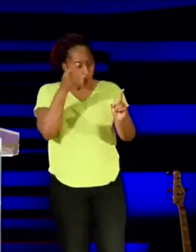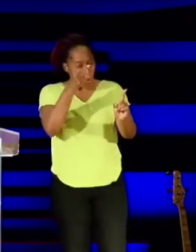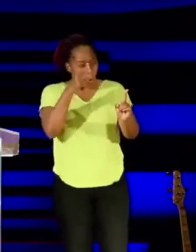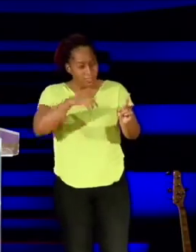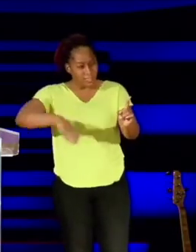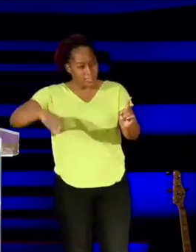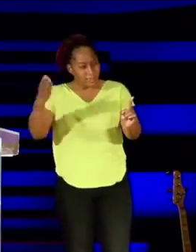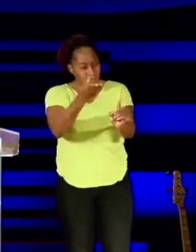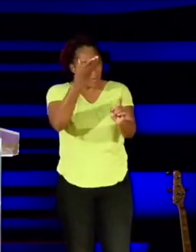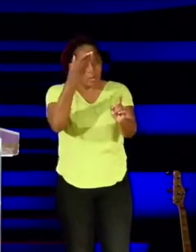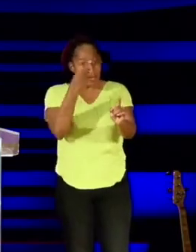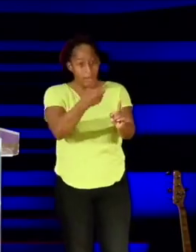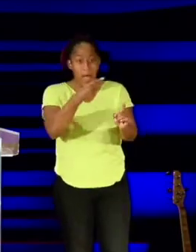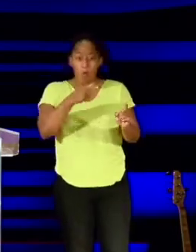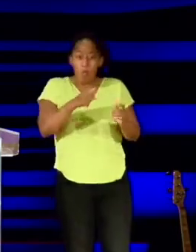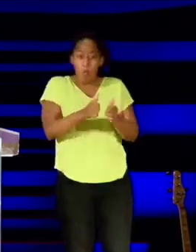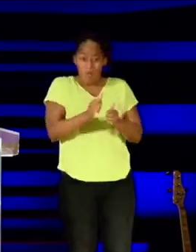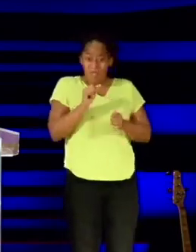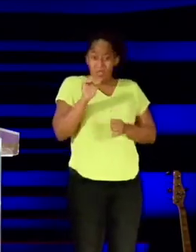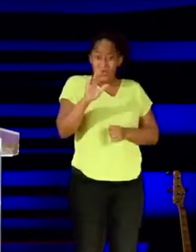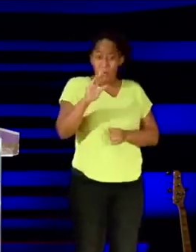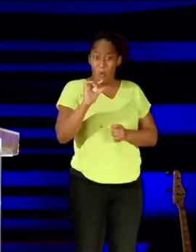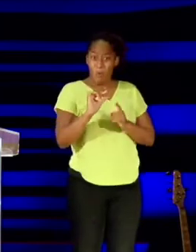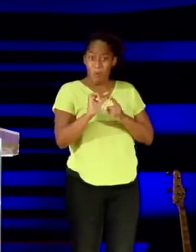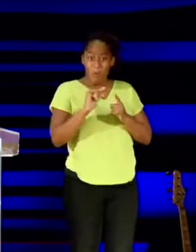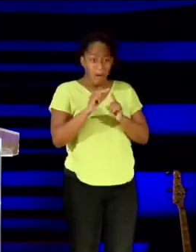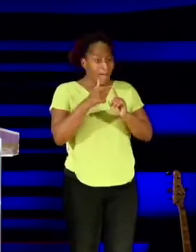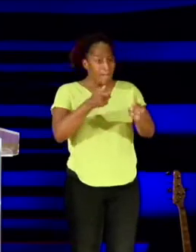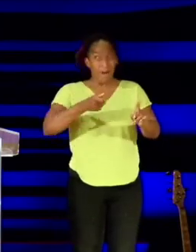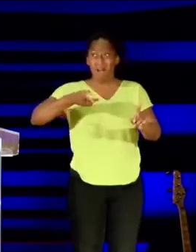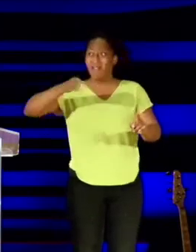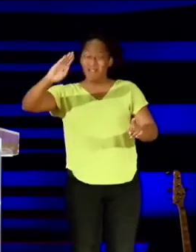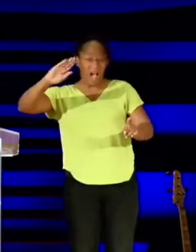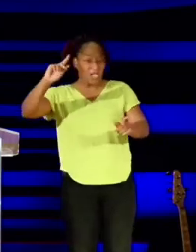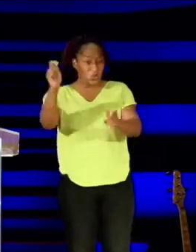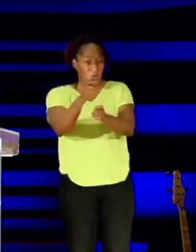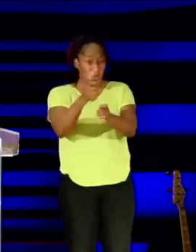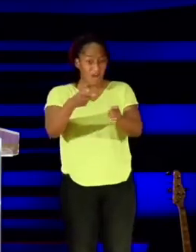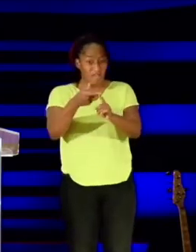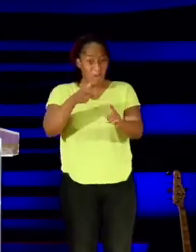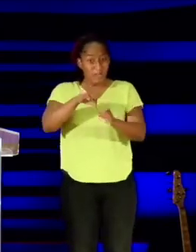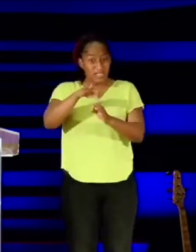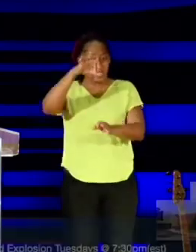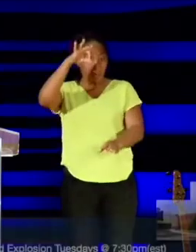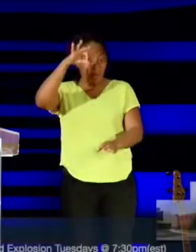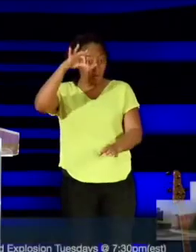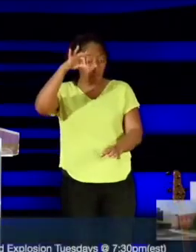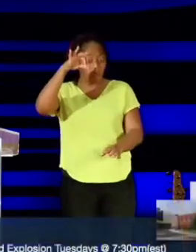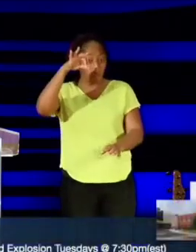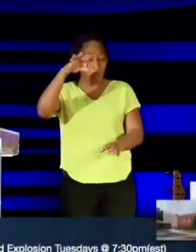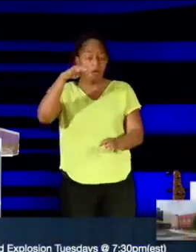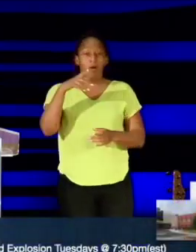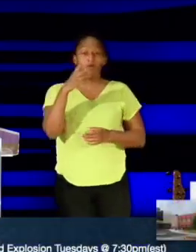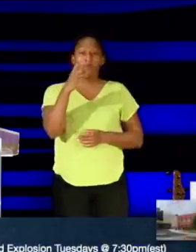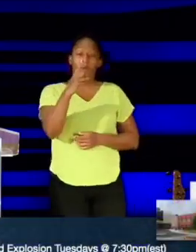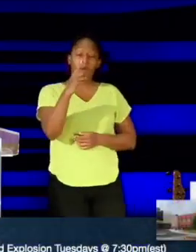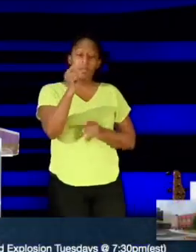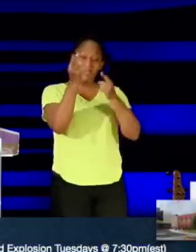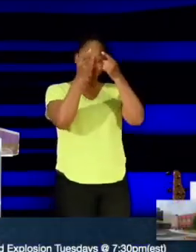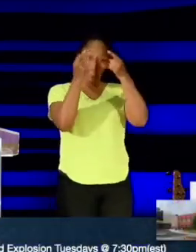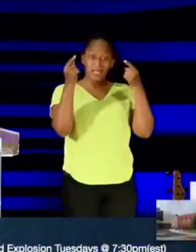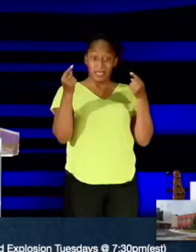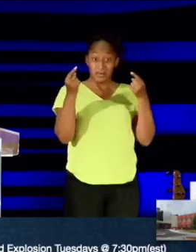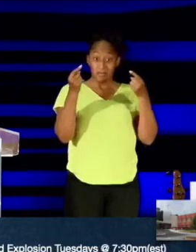just with your own words, but with the sword of the spirit, which is the word of God. One of the enemy's tactics is to make you think